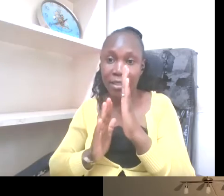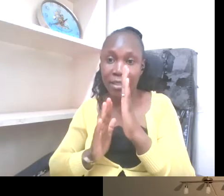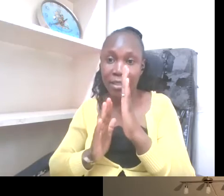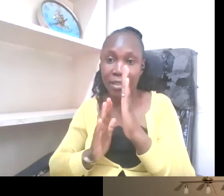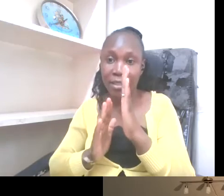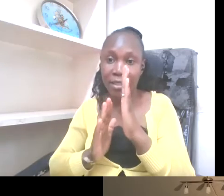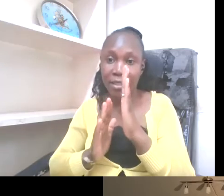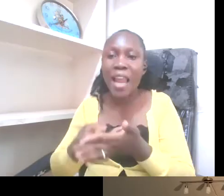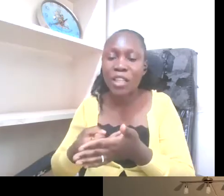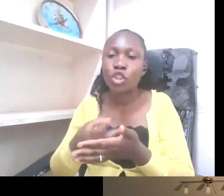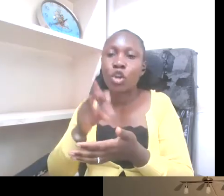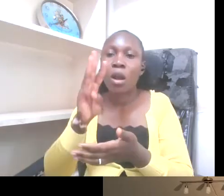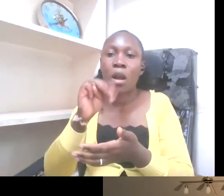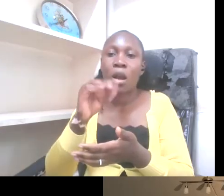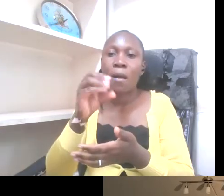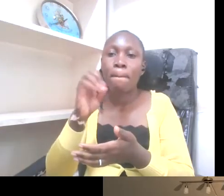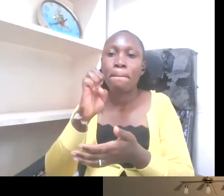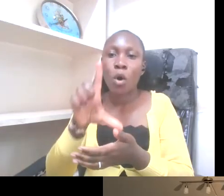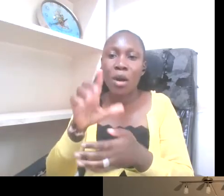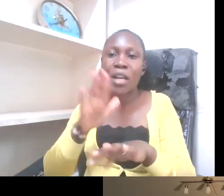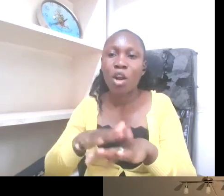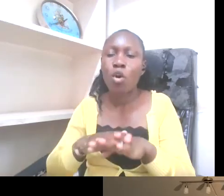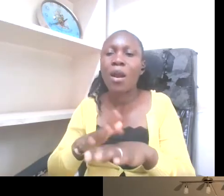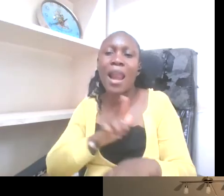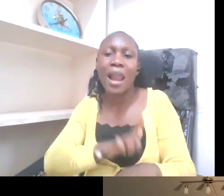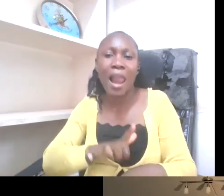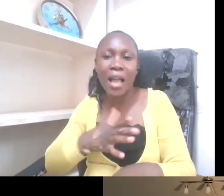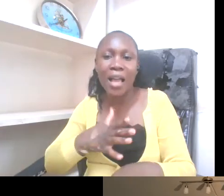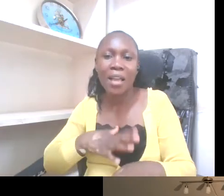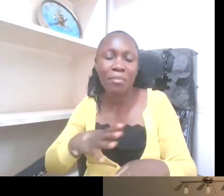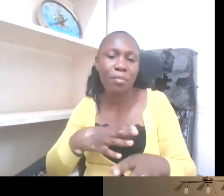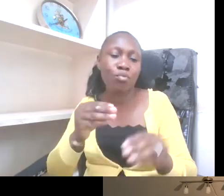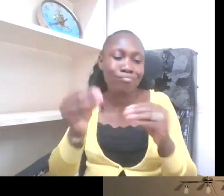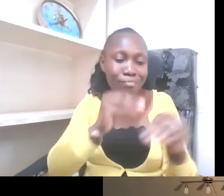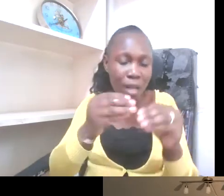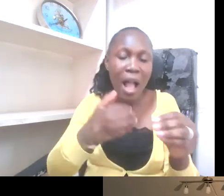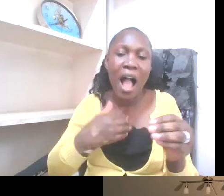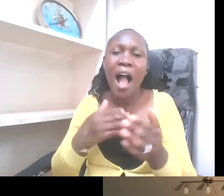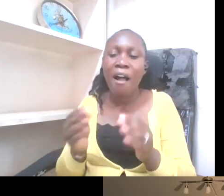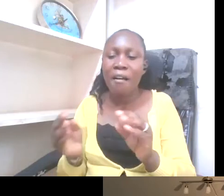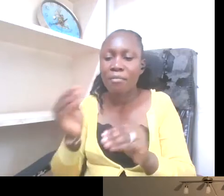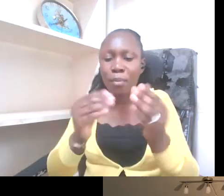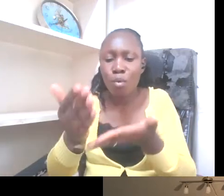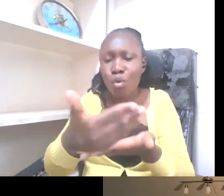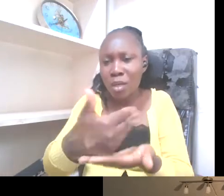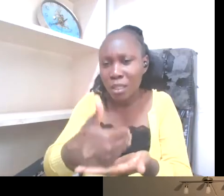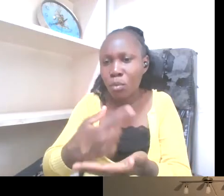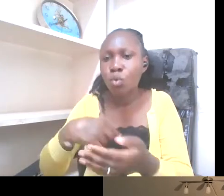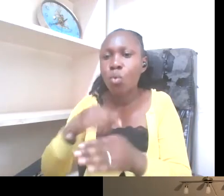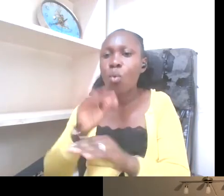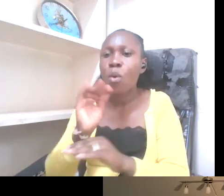well-wishers. We have a crowdfunding page. And so we'll be appealing to a lot more scholars who would like to